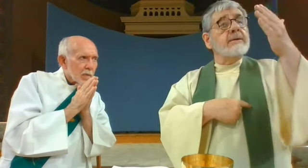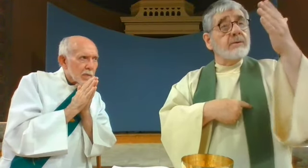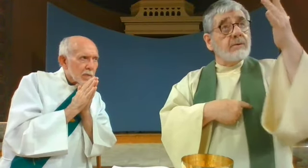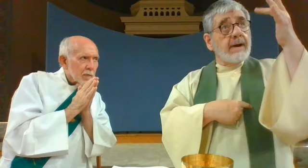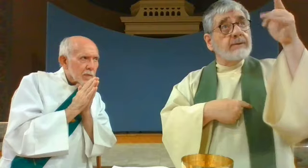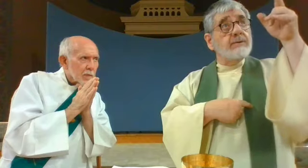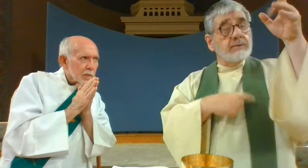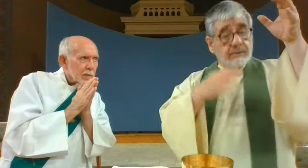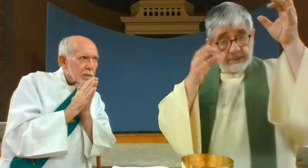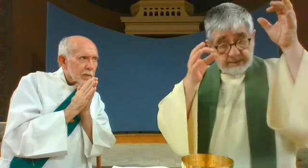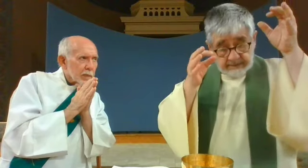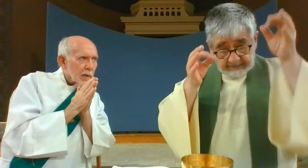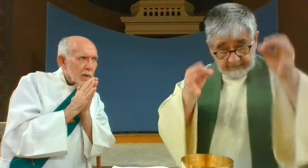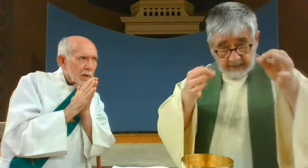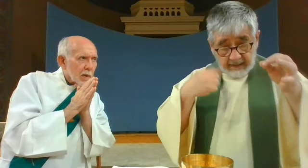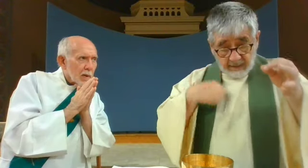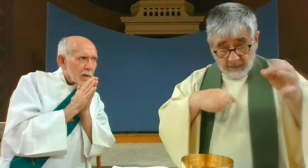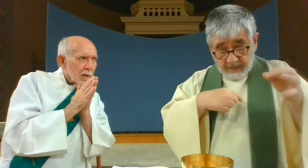and minister to you.